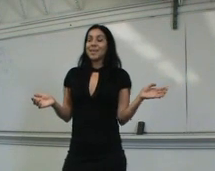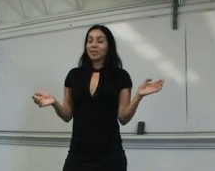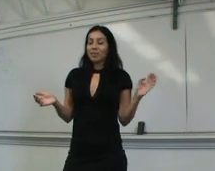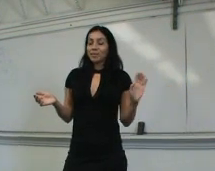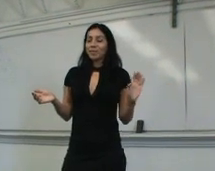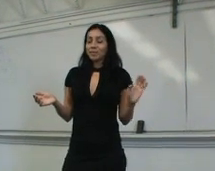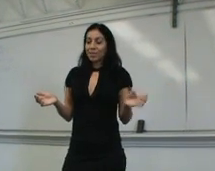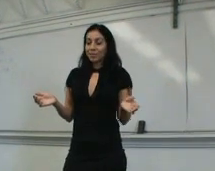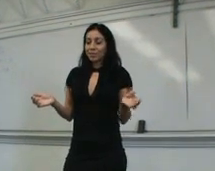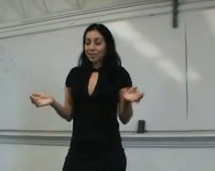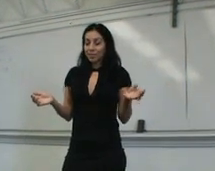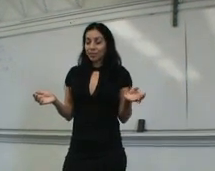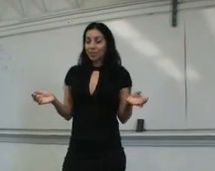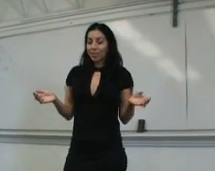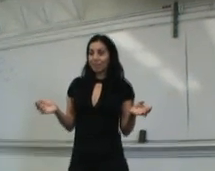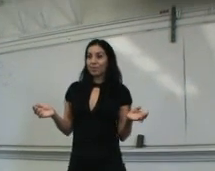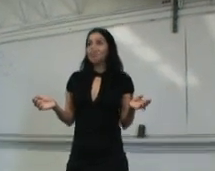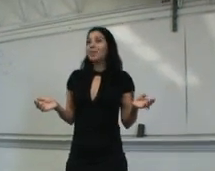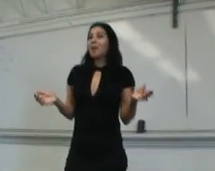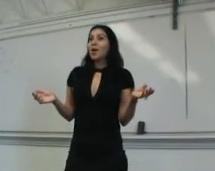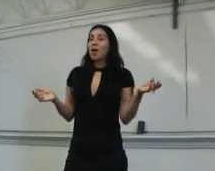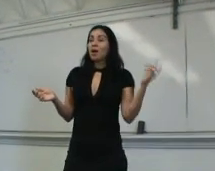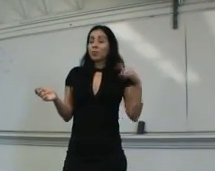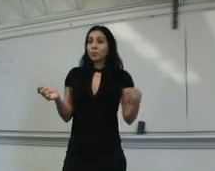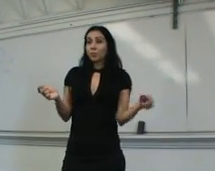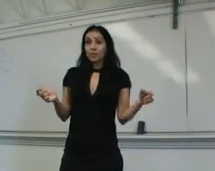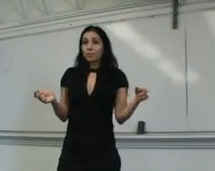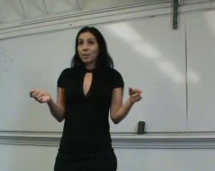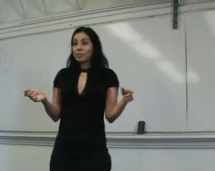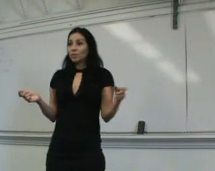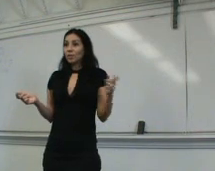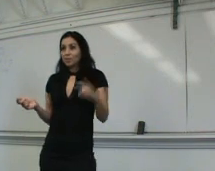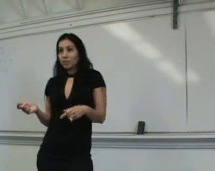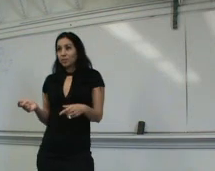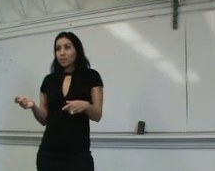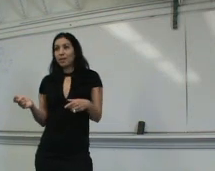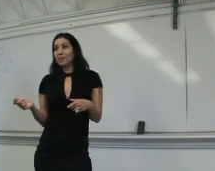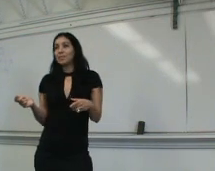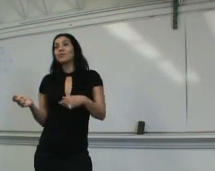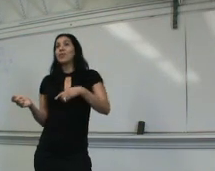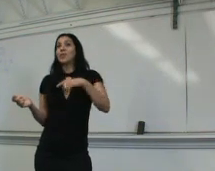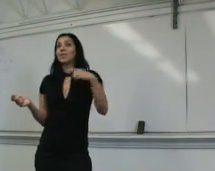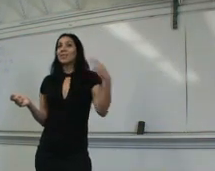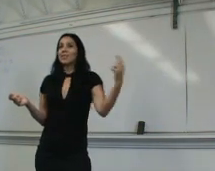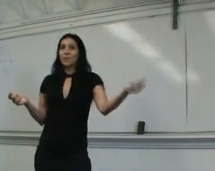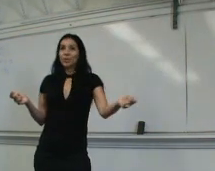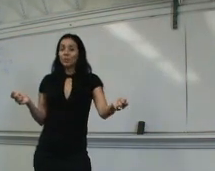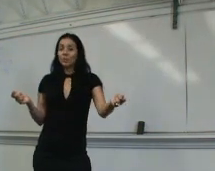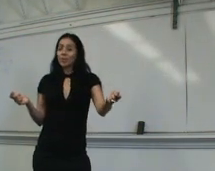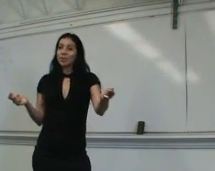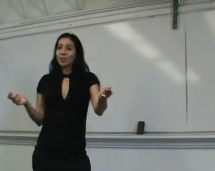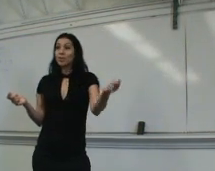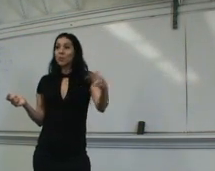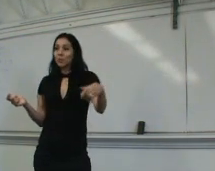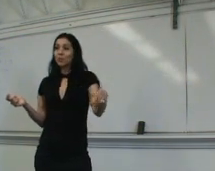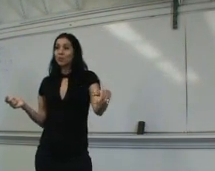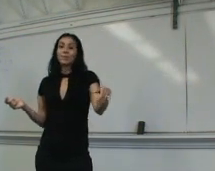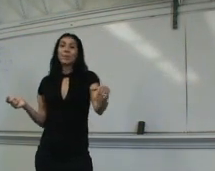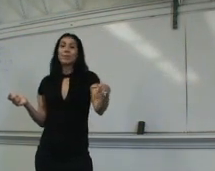And it was a really fun experience because I was working in Mexico as a secretary, so when I went to work, I was looking for a job